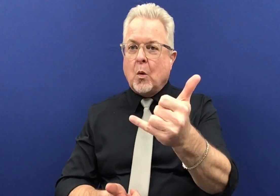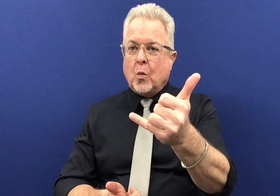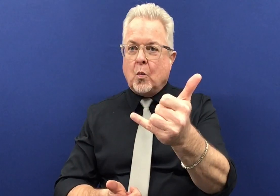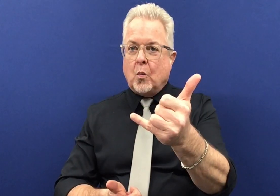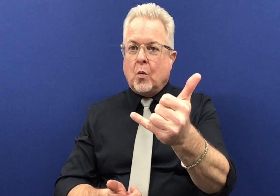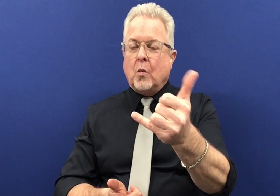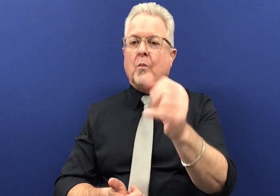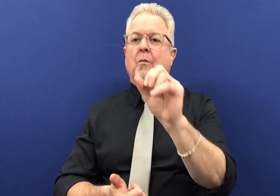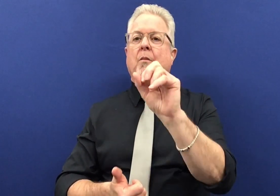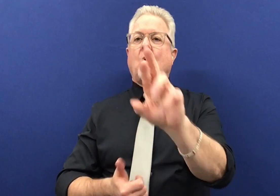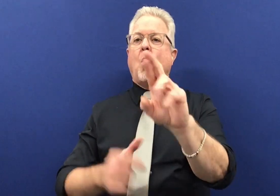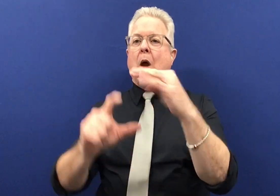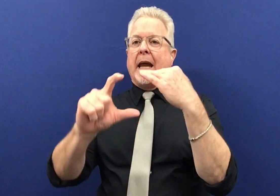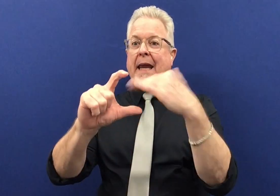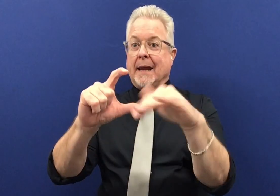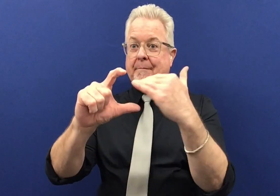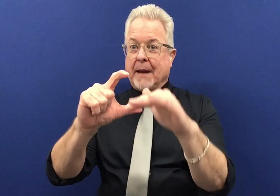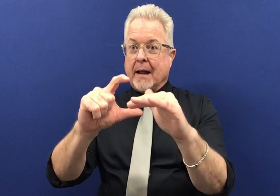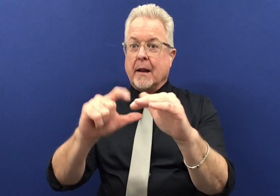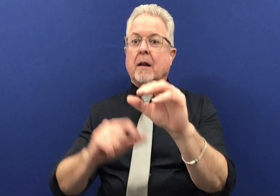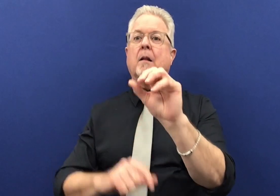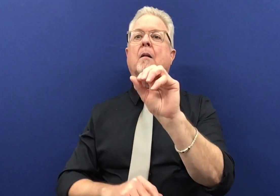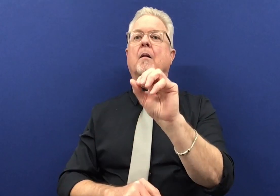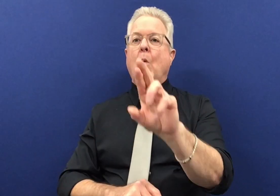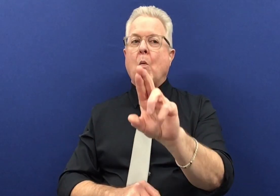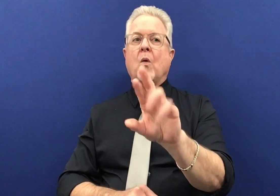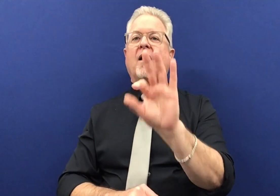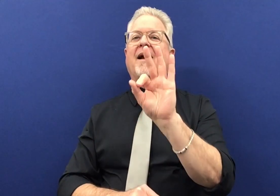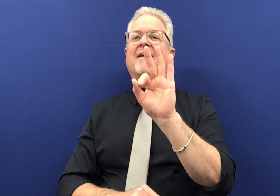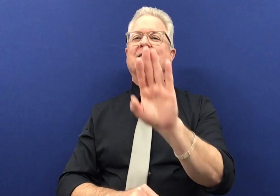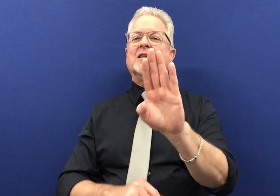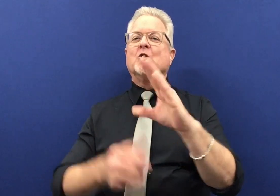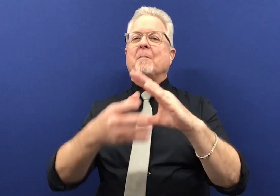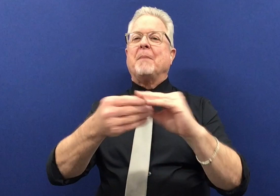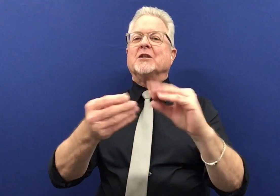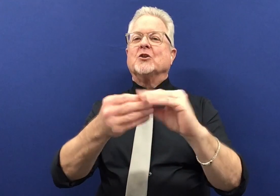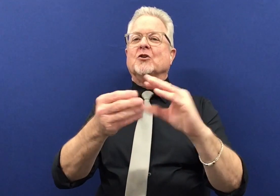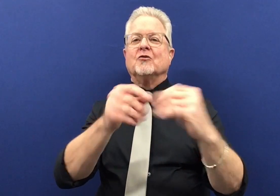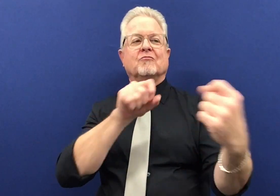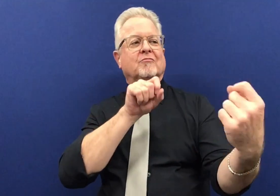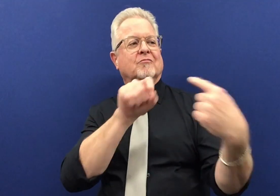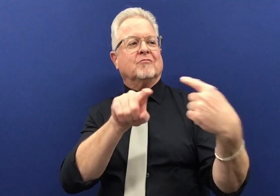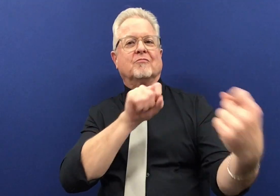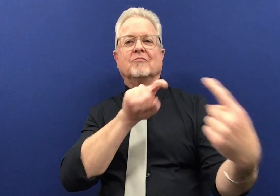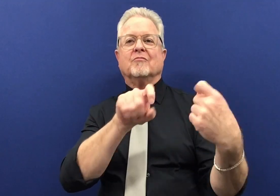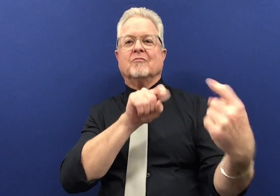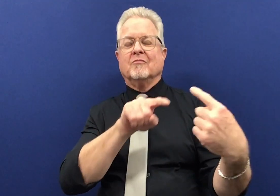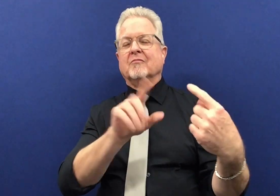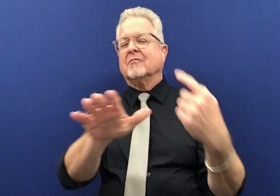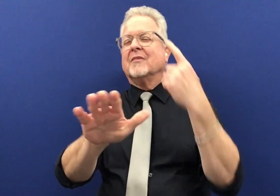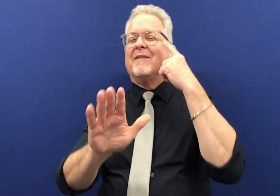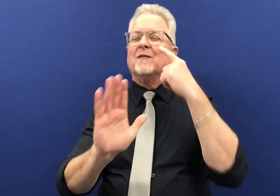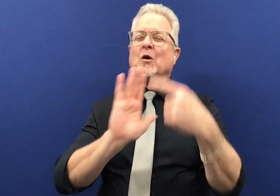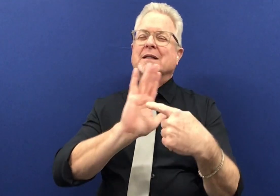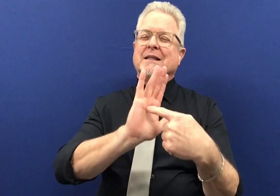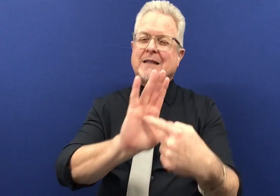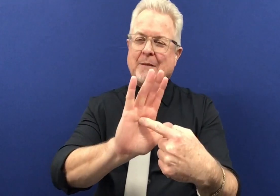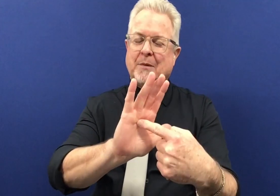typically done through phone or email or even through facebook messenger. For